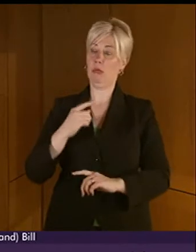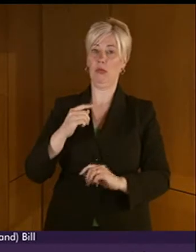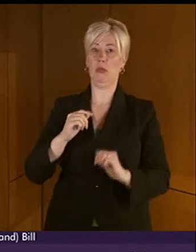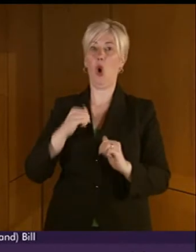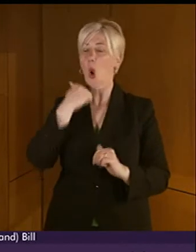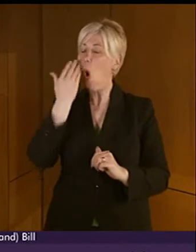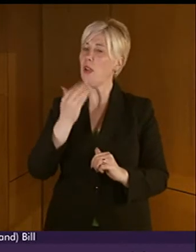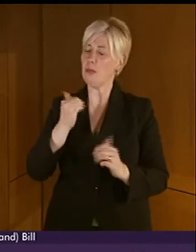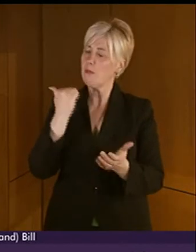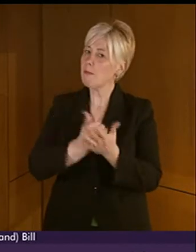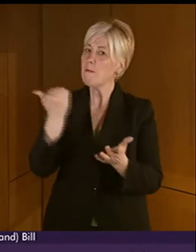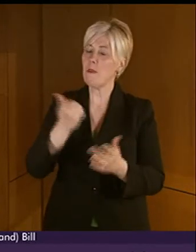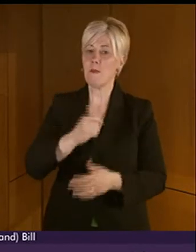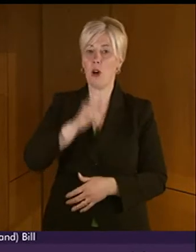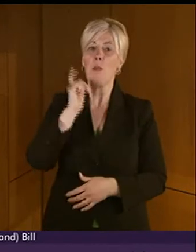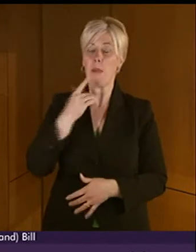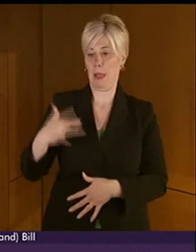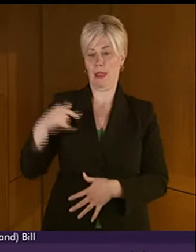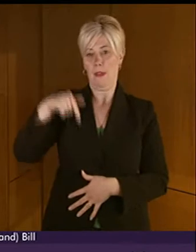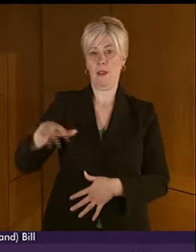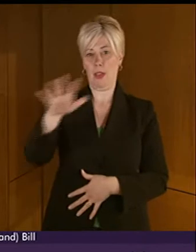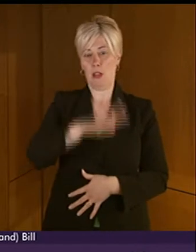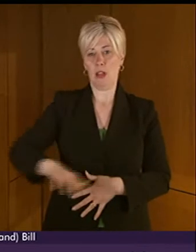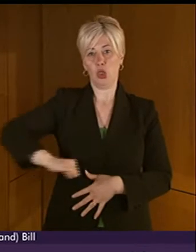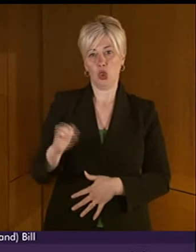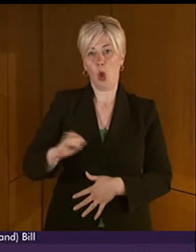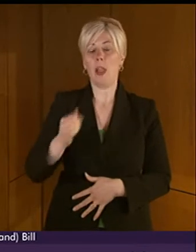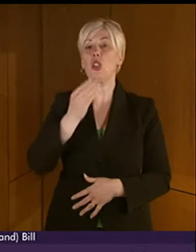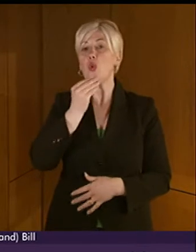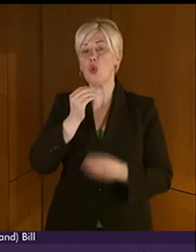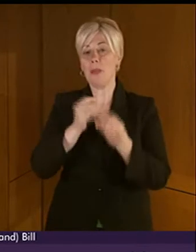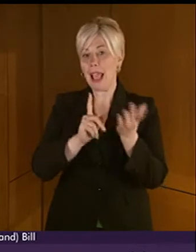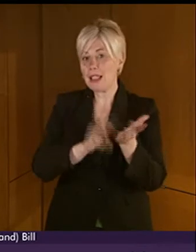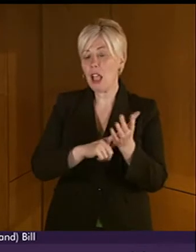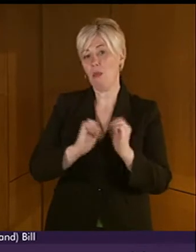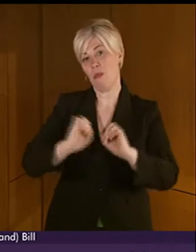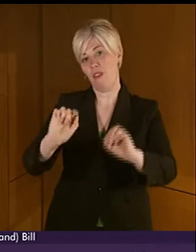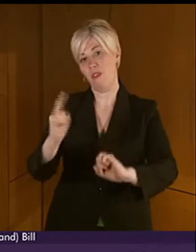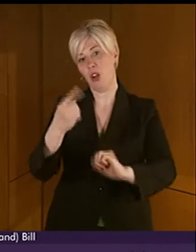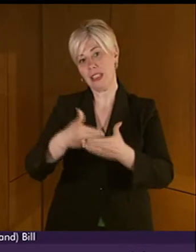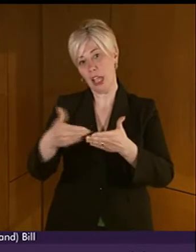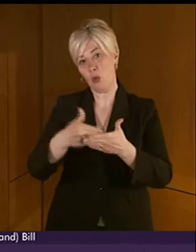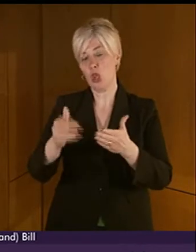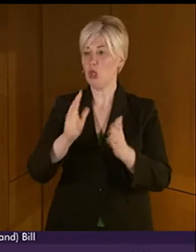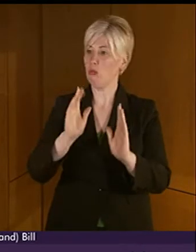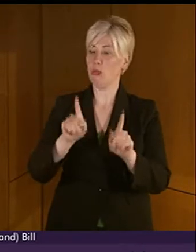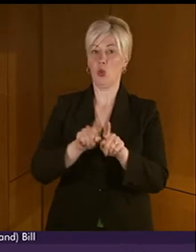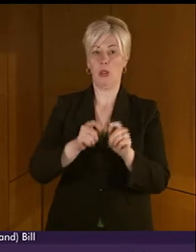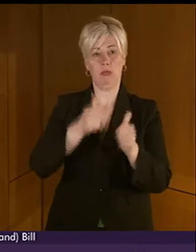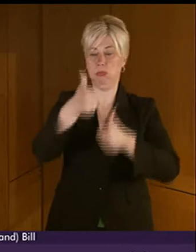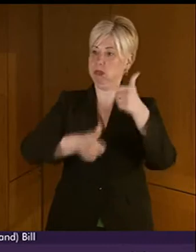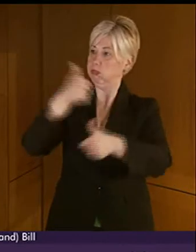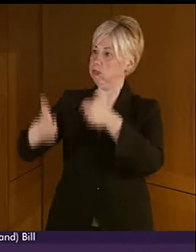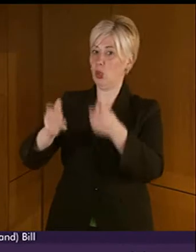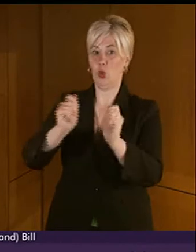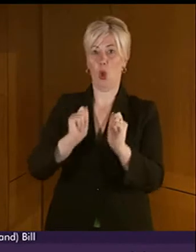constituents who are deaf and use BSL as their first language, and congratulate you on the award the Parliament